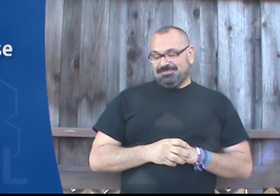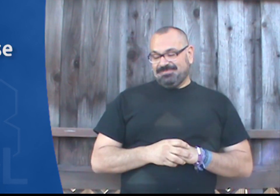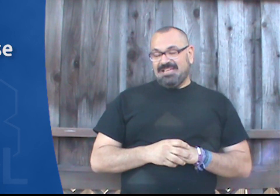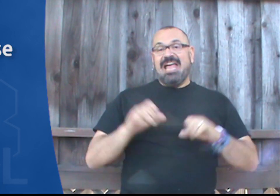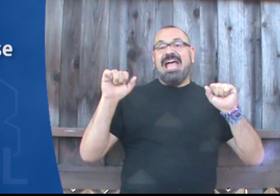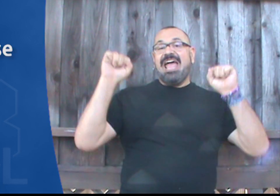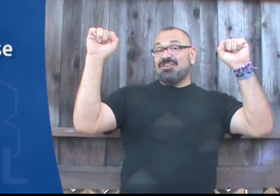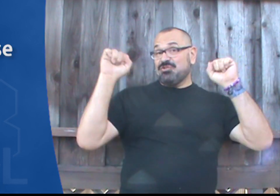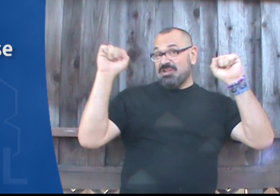Exercise.